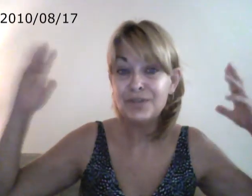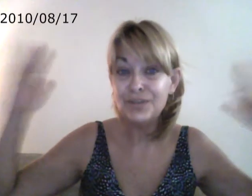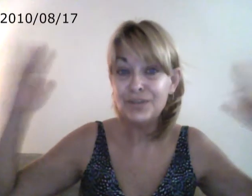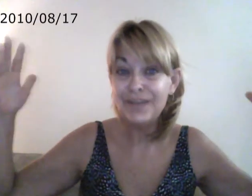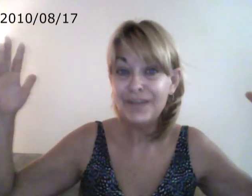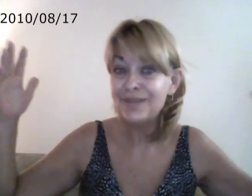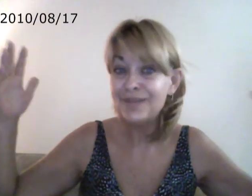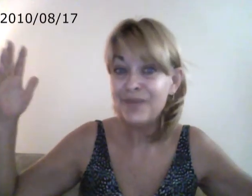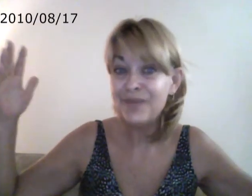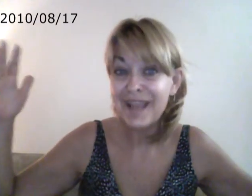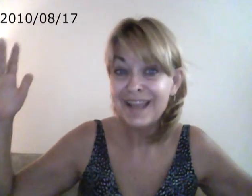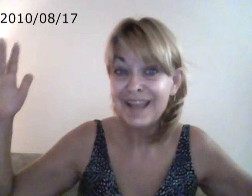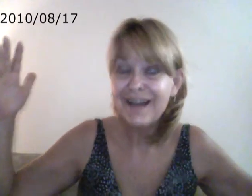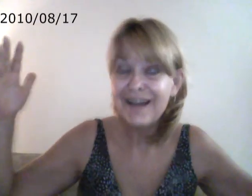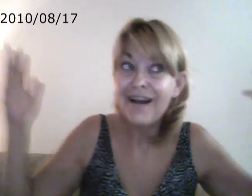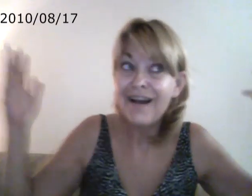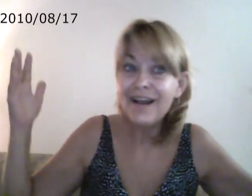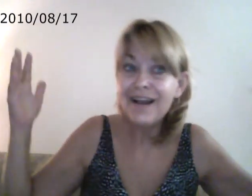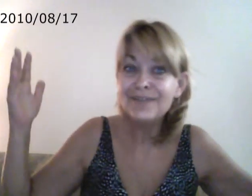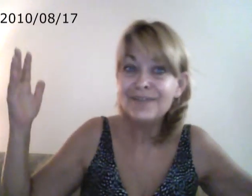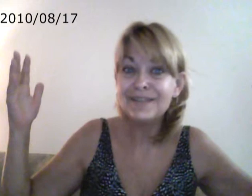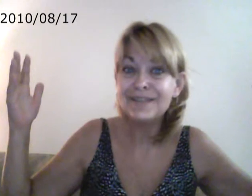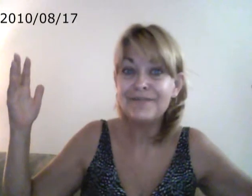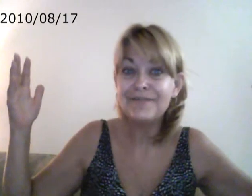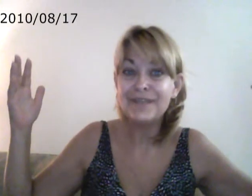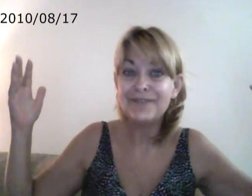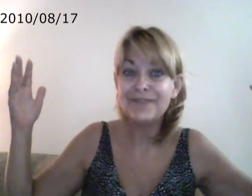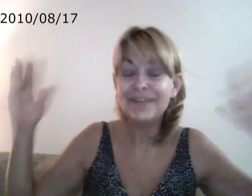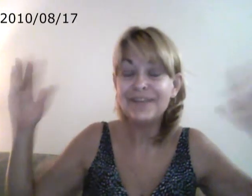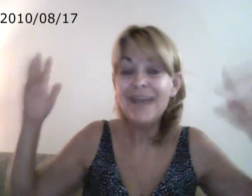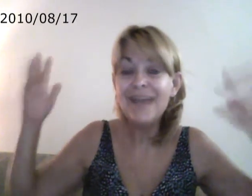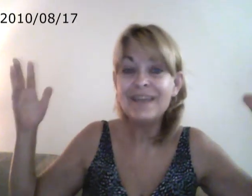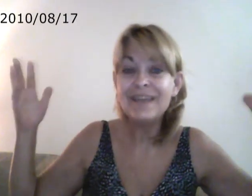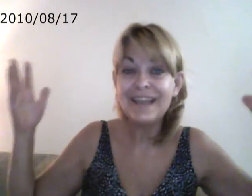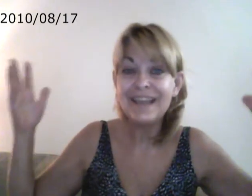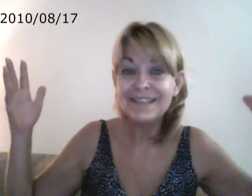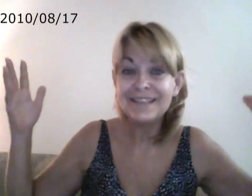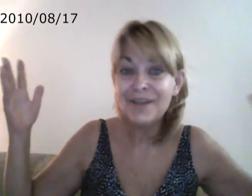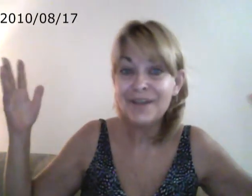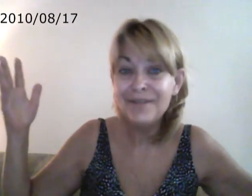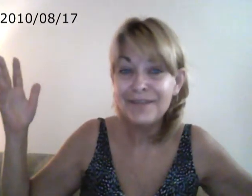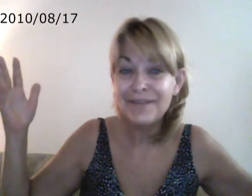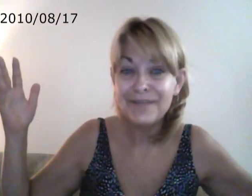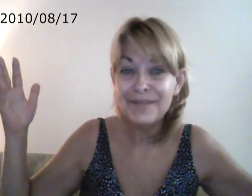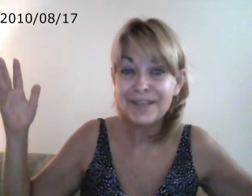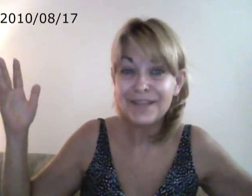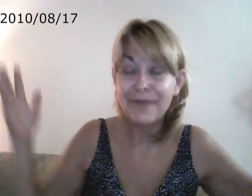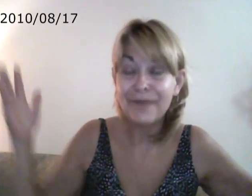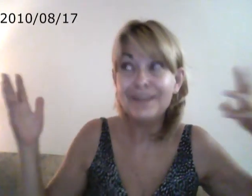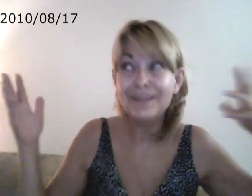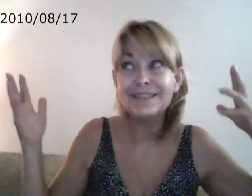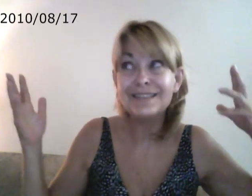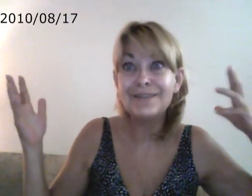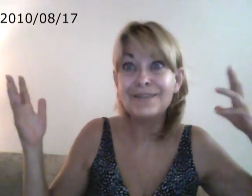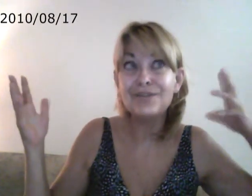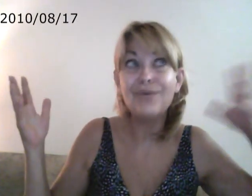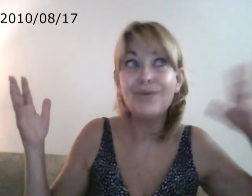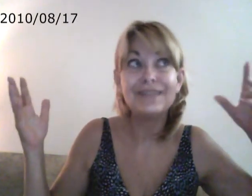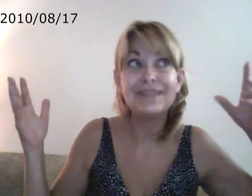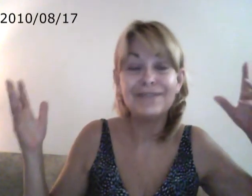do that, there is a way. I use this information field. I'm getting access to all of the information that I want that's, you know, totally different